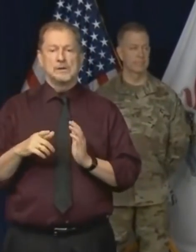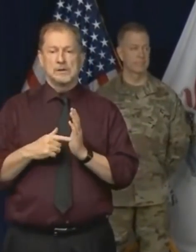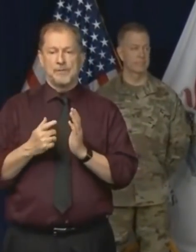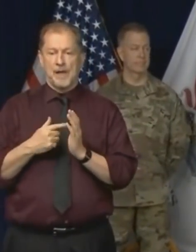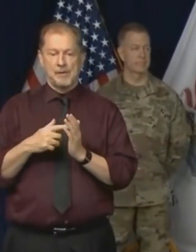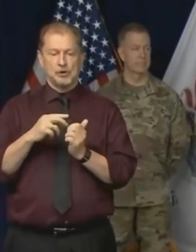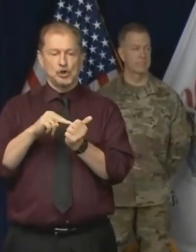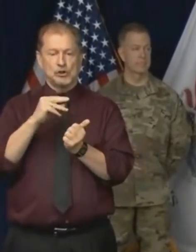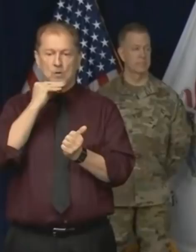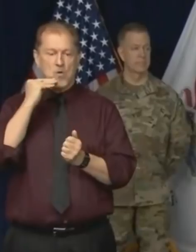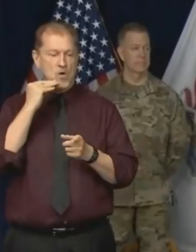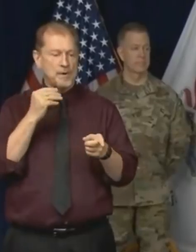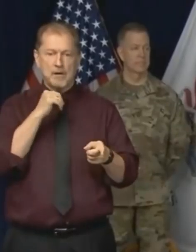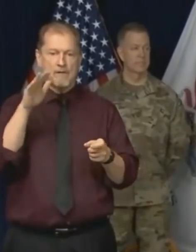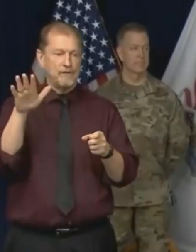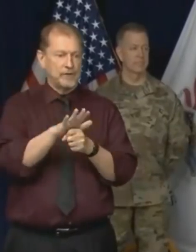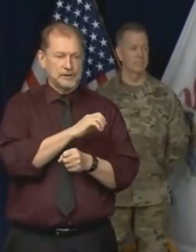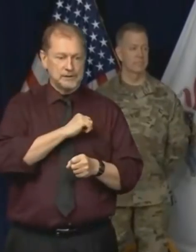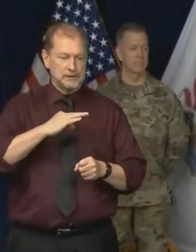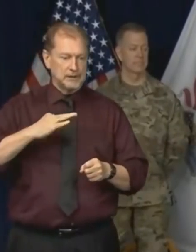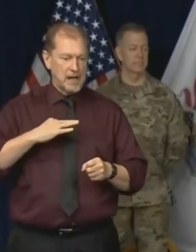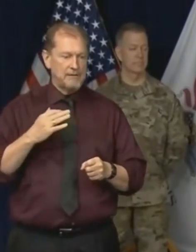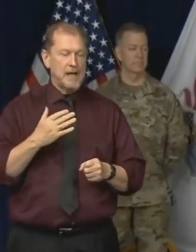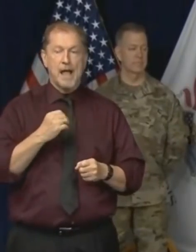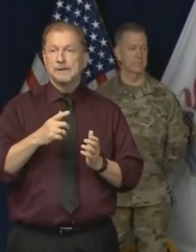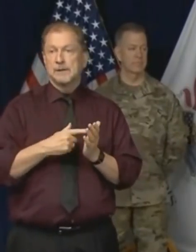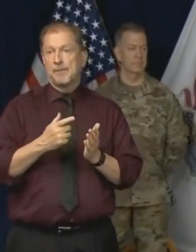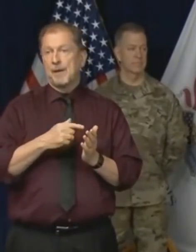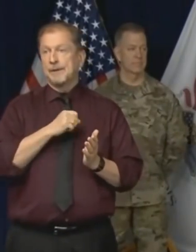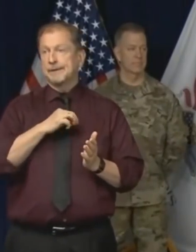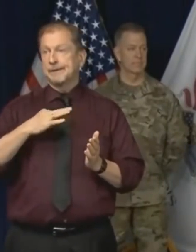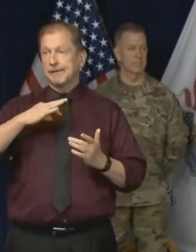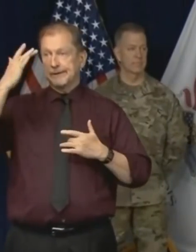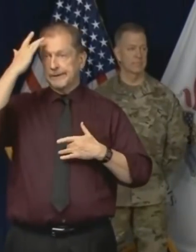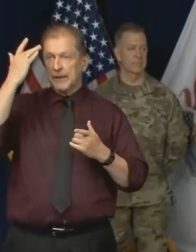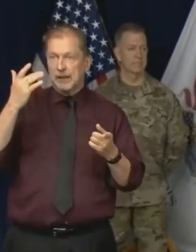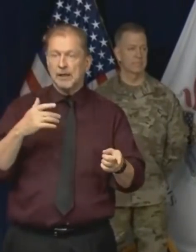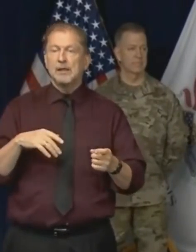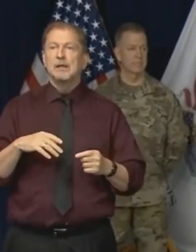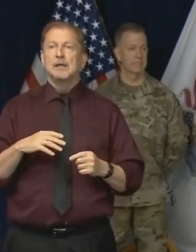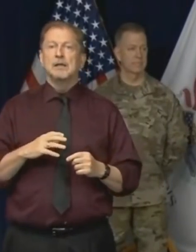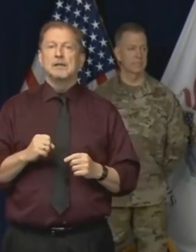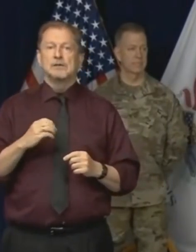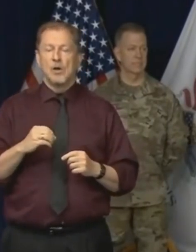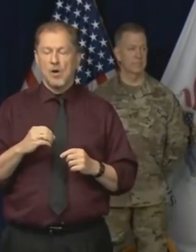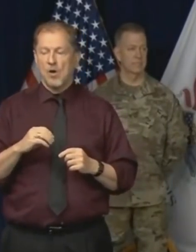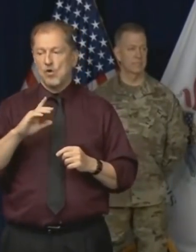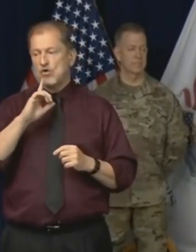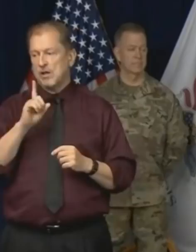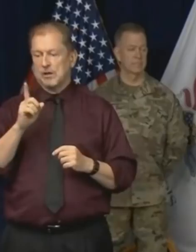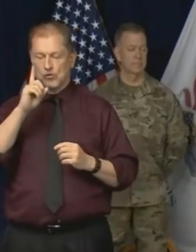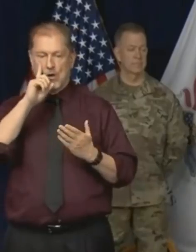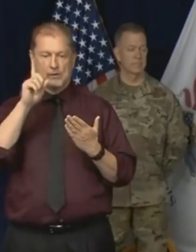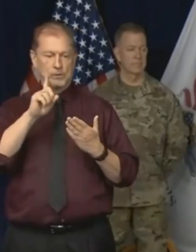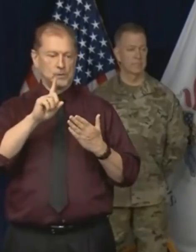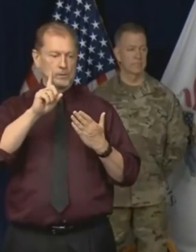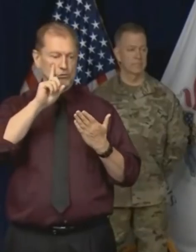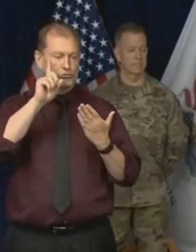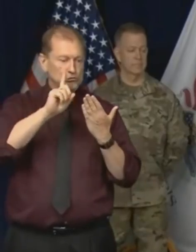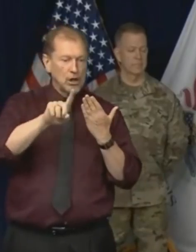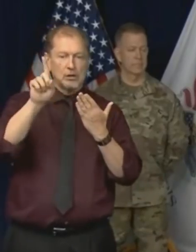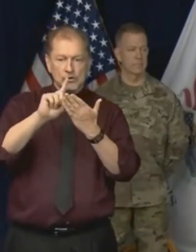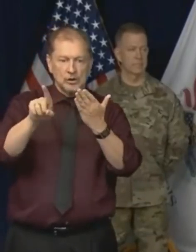staff in the nursing homes, particularly among the staff who are sick themselves. So I think in the midst of trying to check every member of